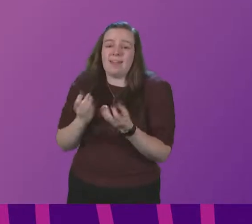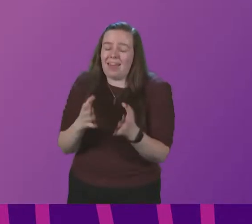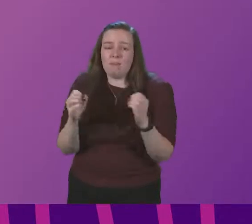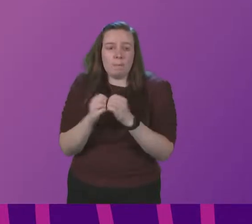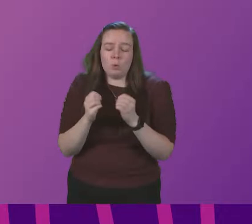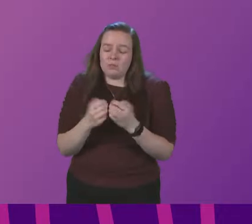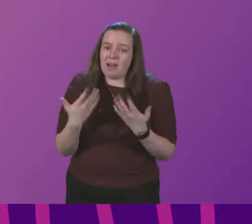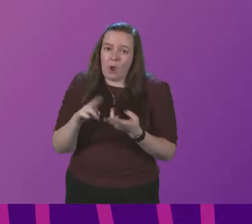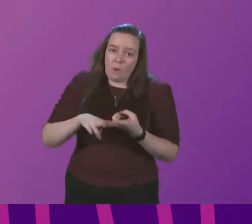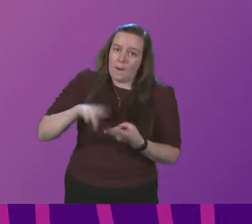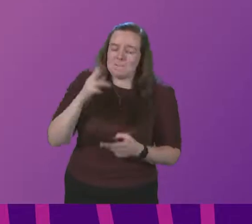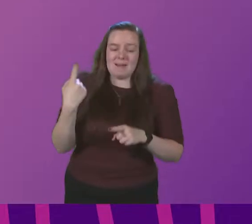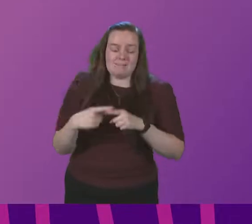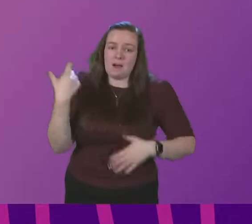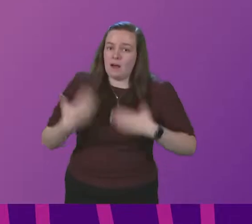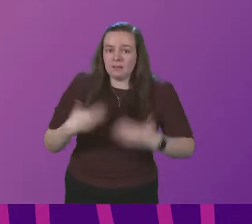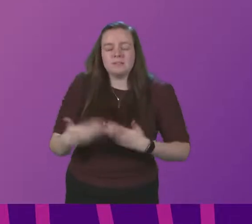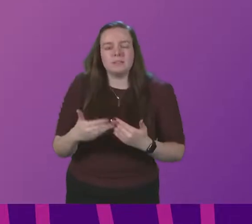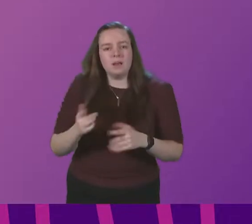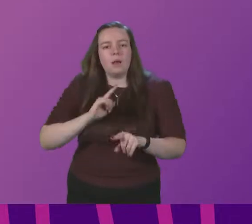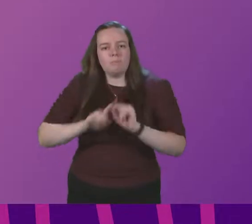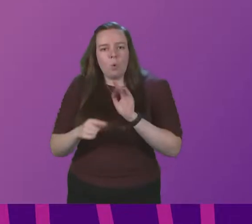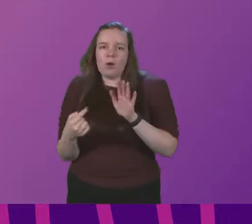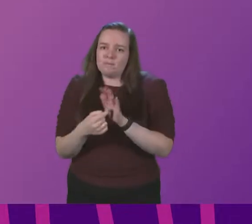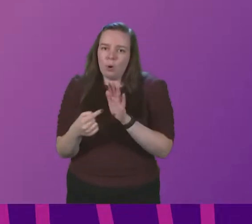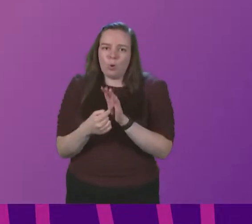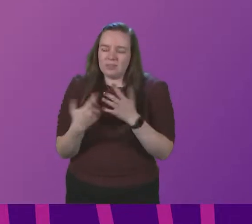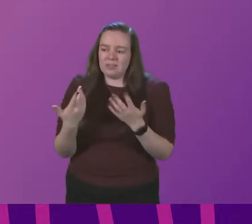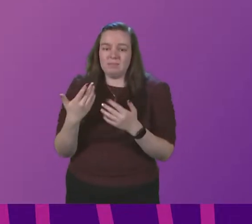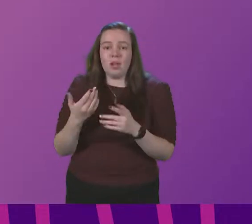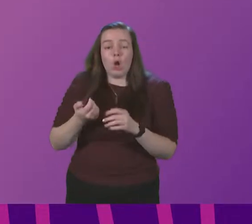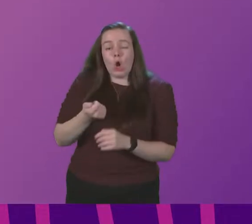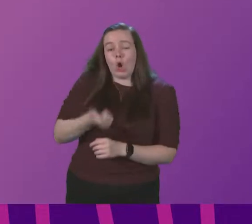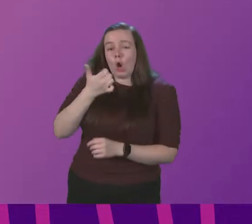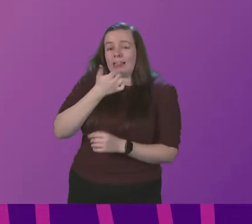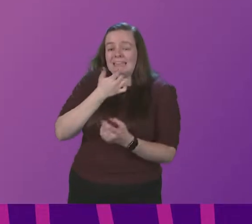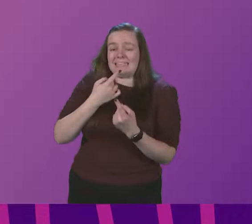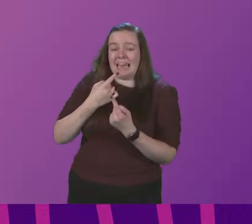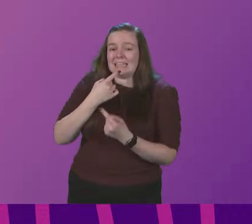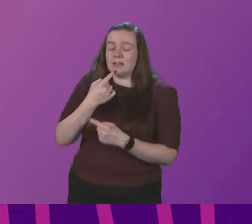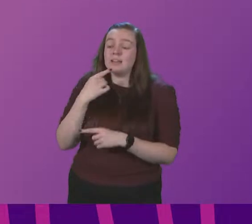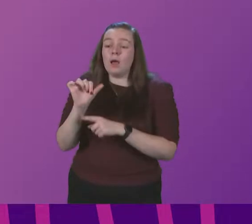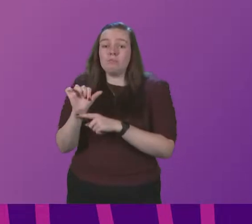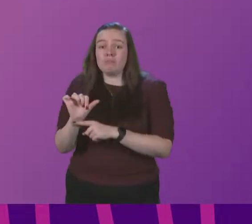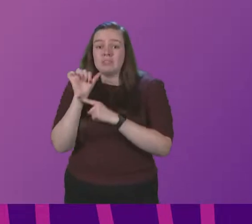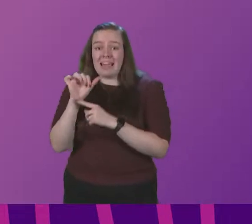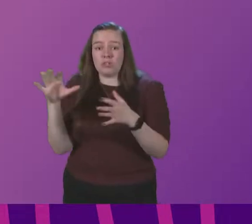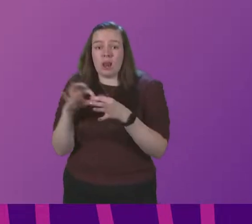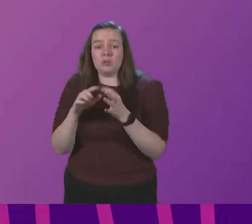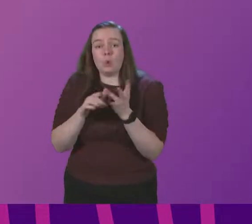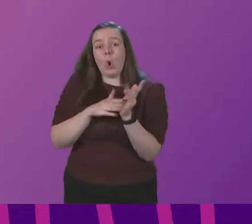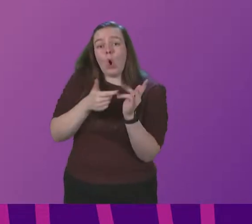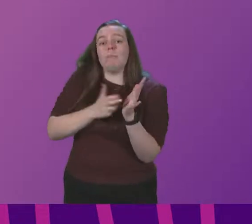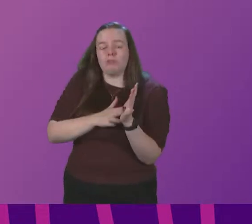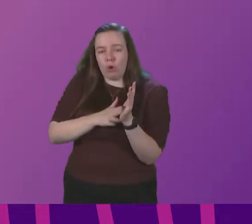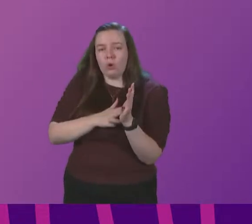even faster. And this is all the more important in light of early data telling us that the protection we have against Omicron infection